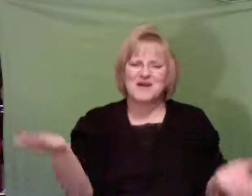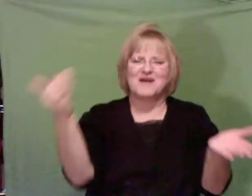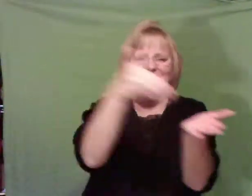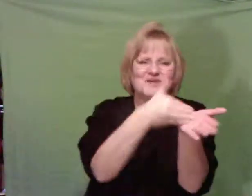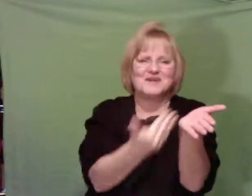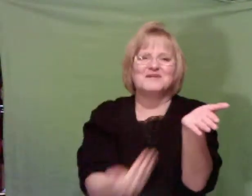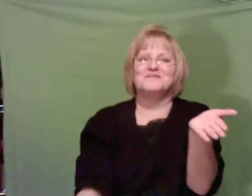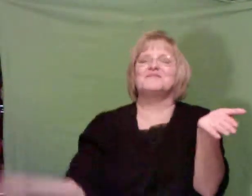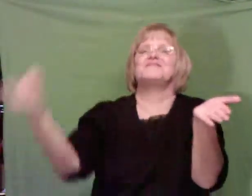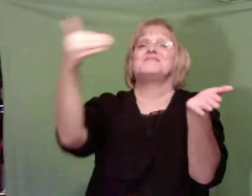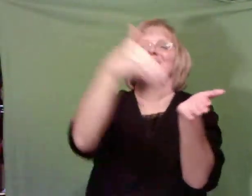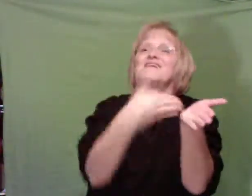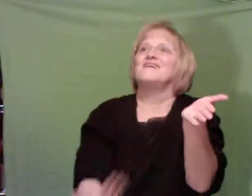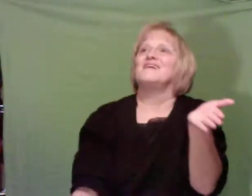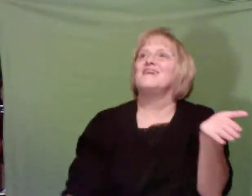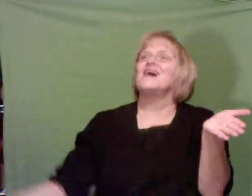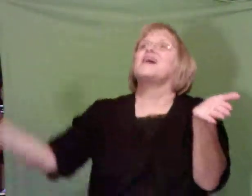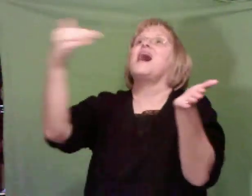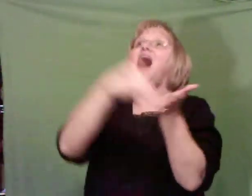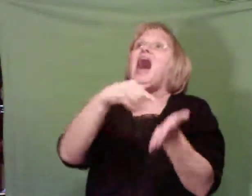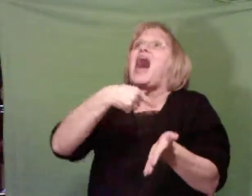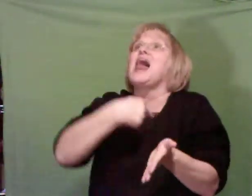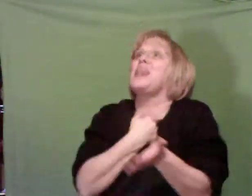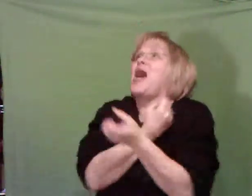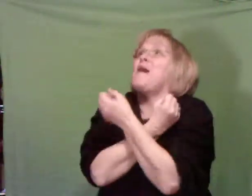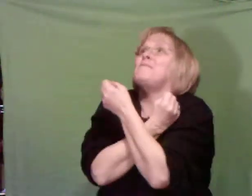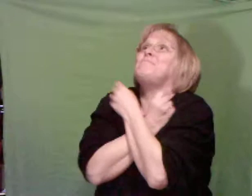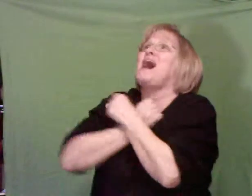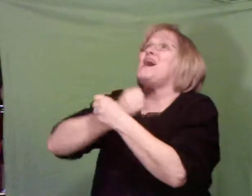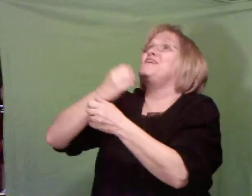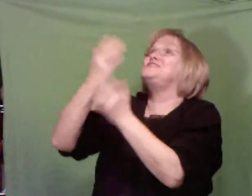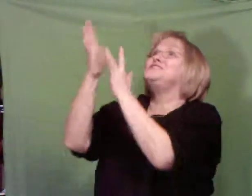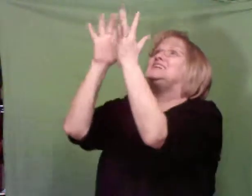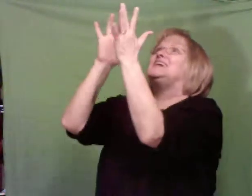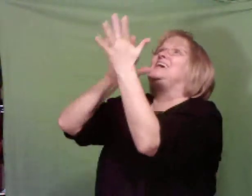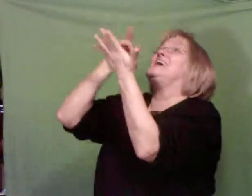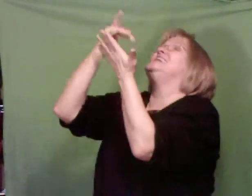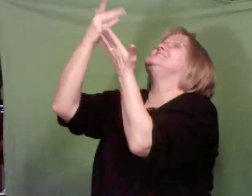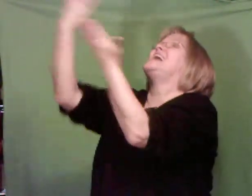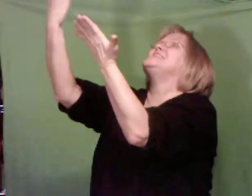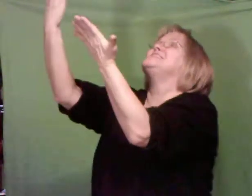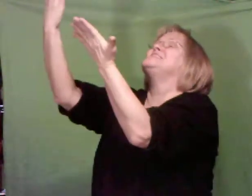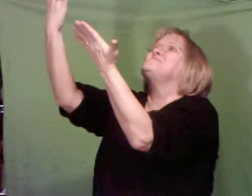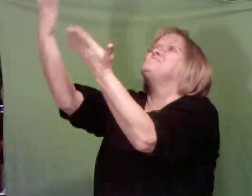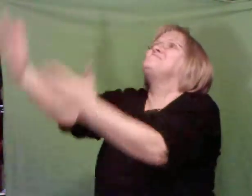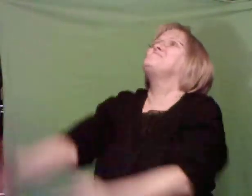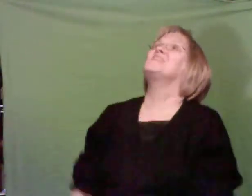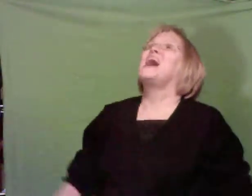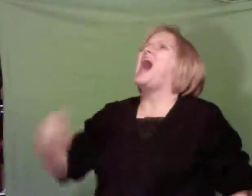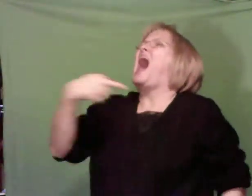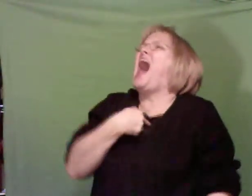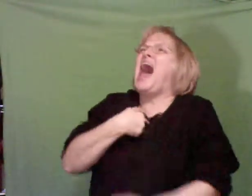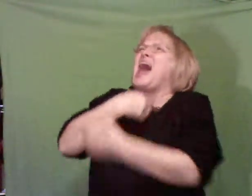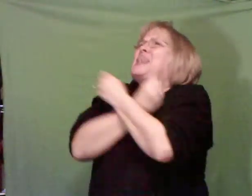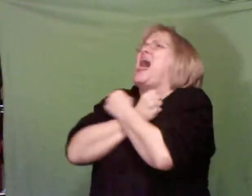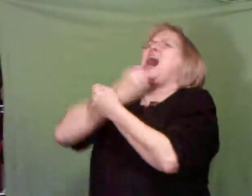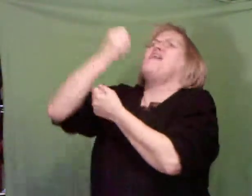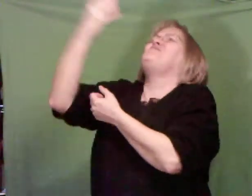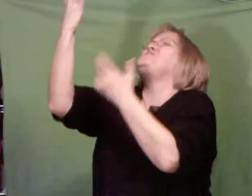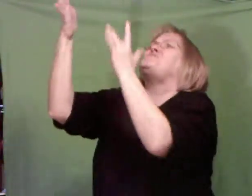I love you Jesus, I love you